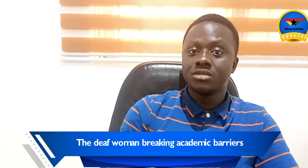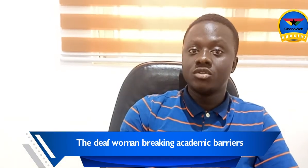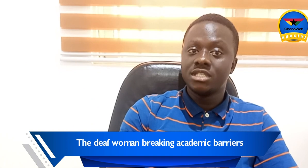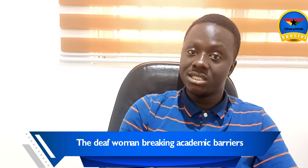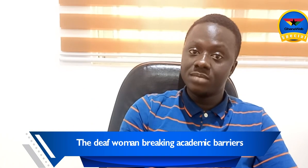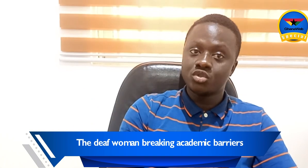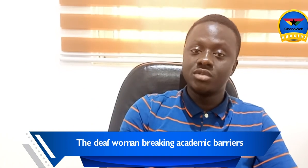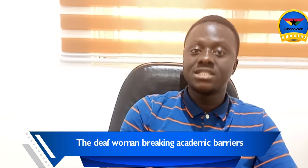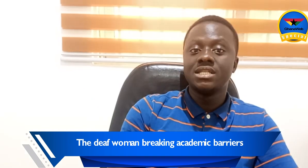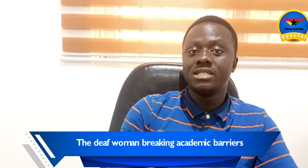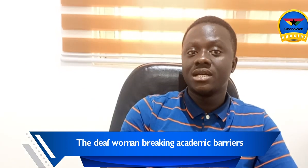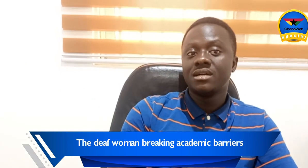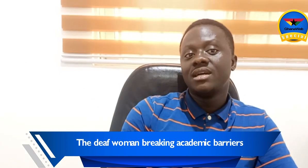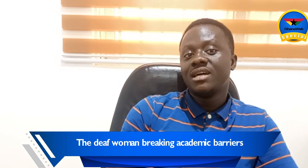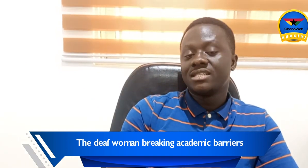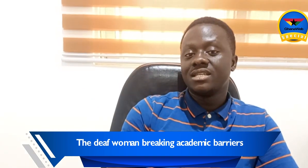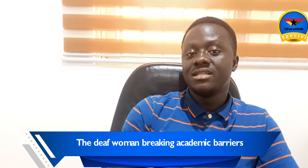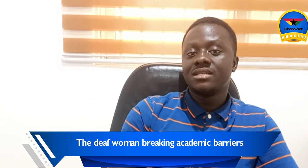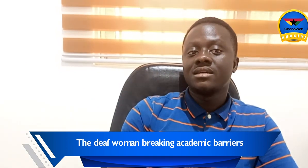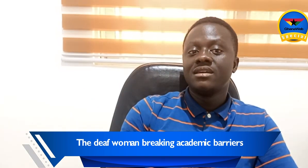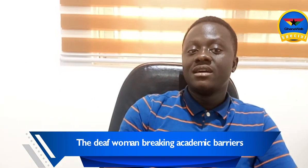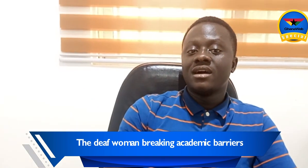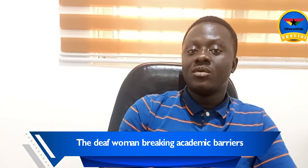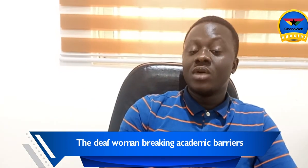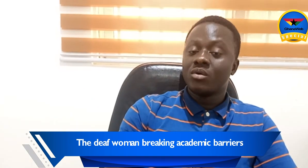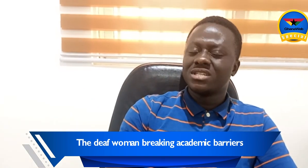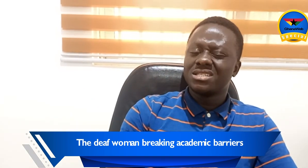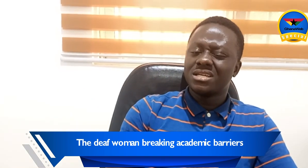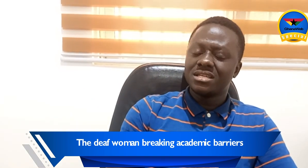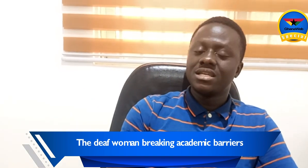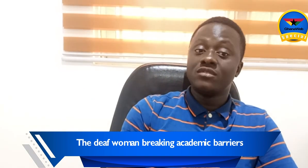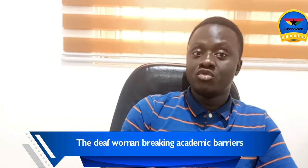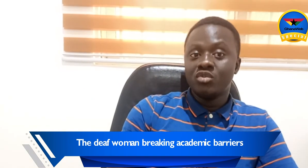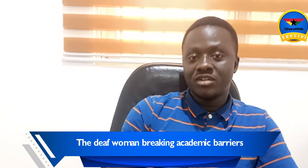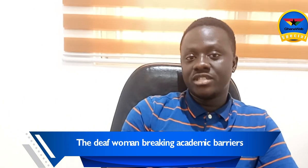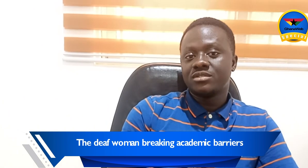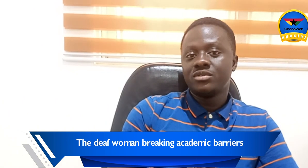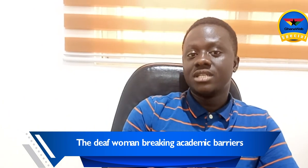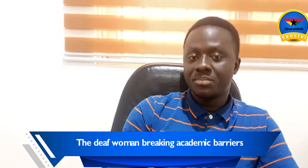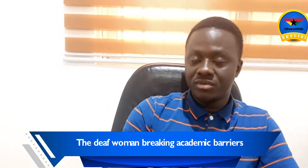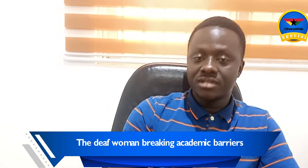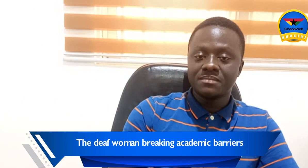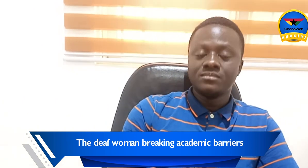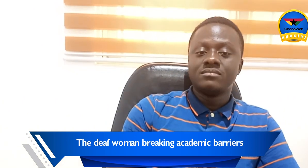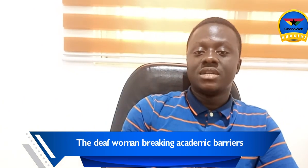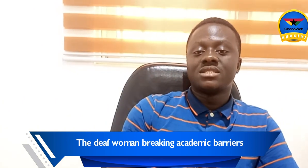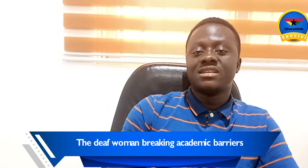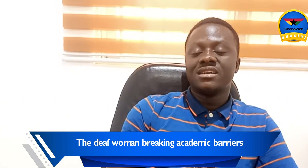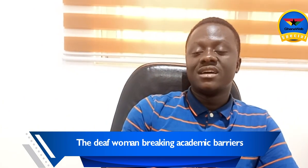school that Lydia attended. I was, I think, level 200 during that period. But I just considered